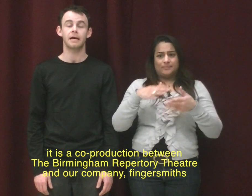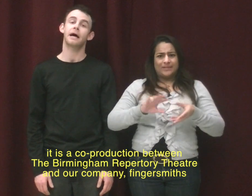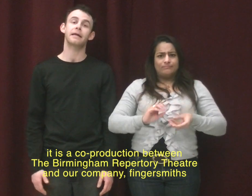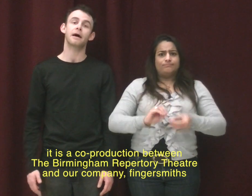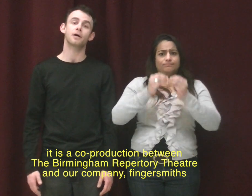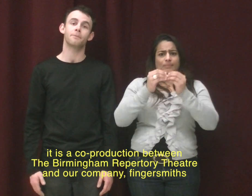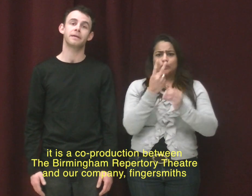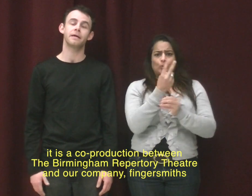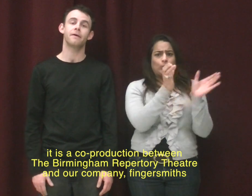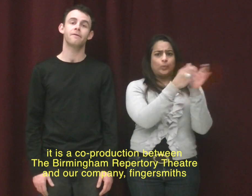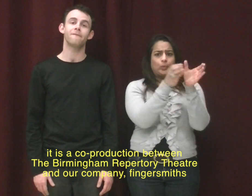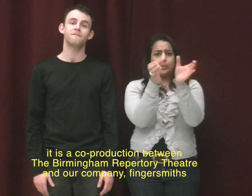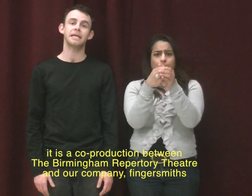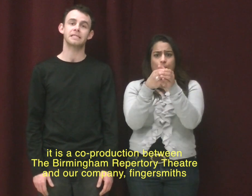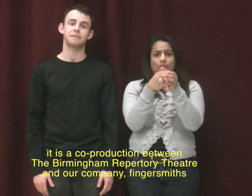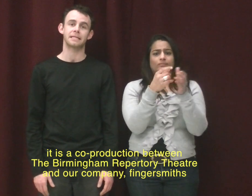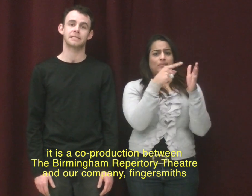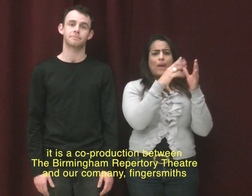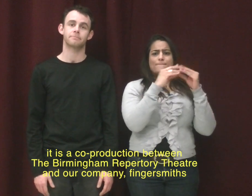and our company, Fingersmiths.